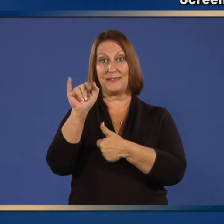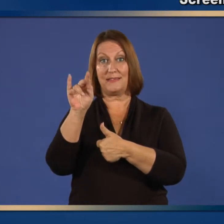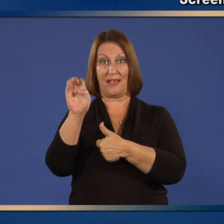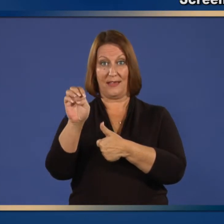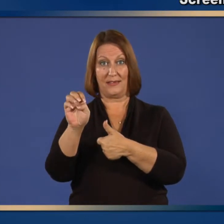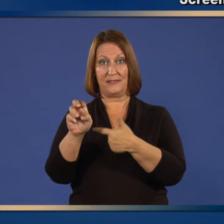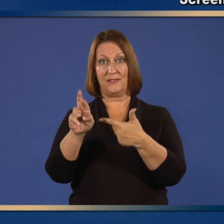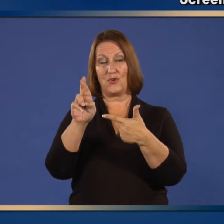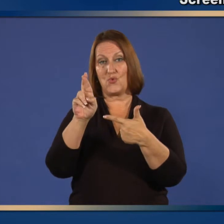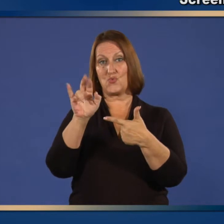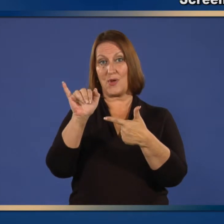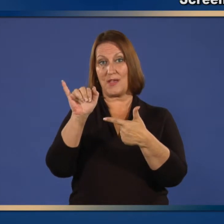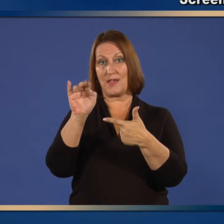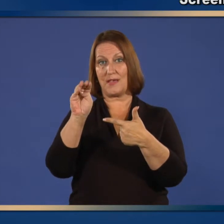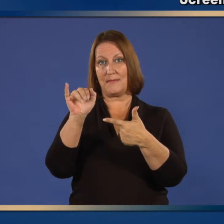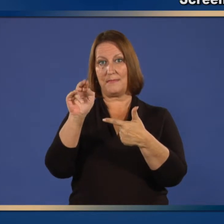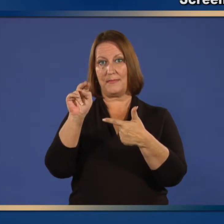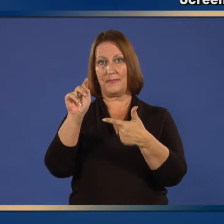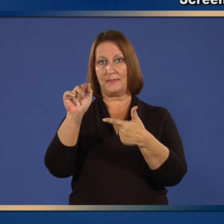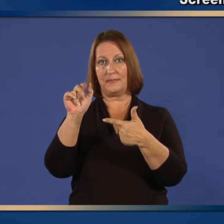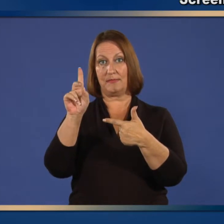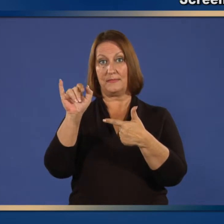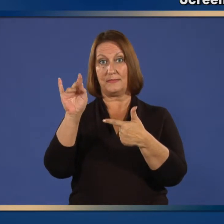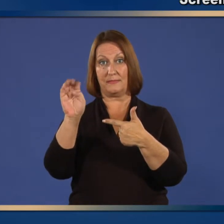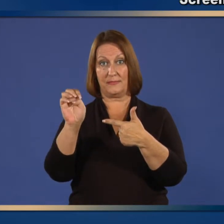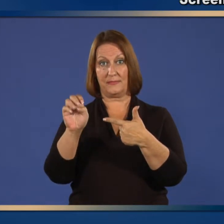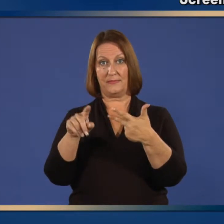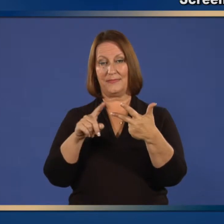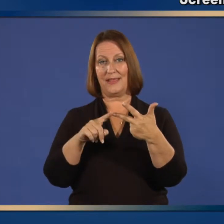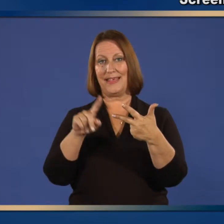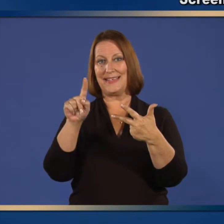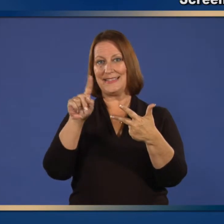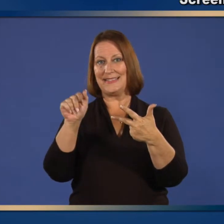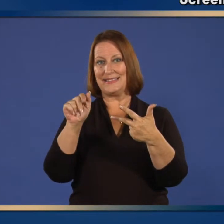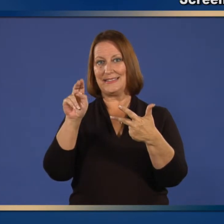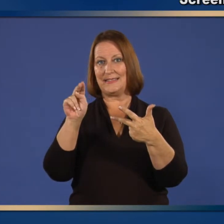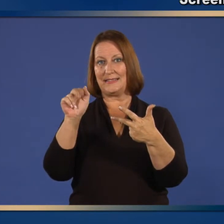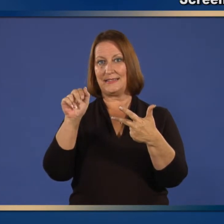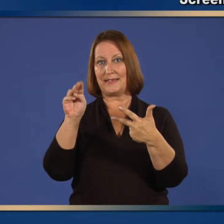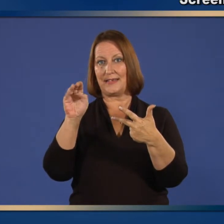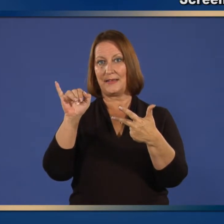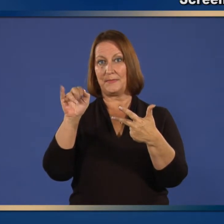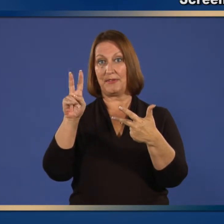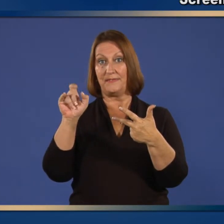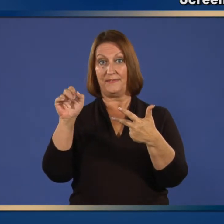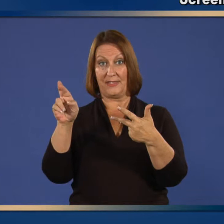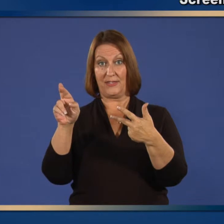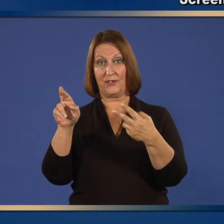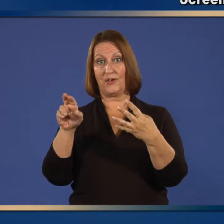rimantadine, zanamivir,